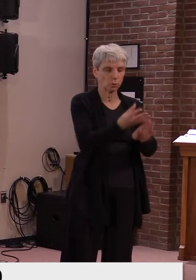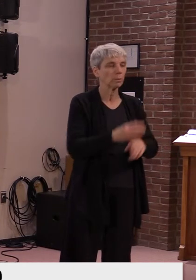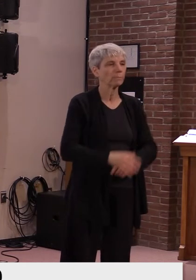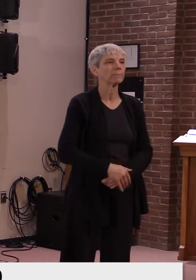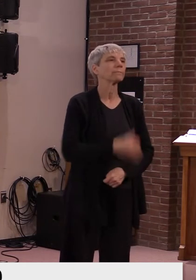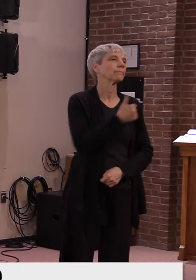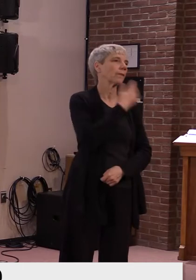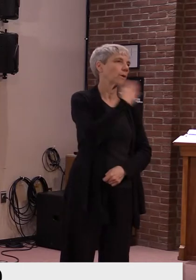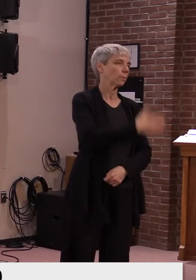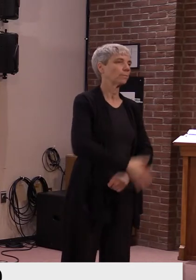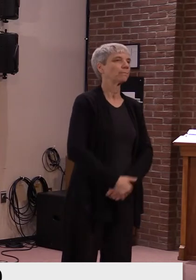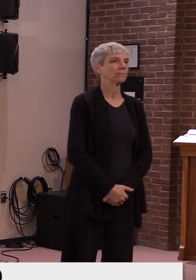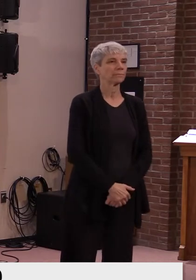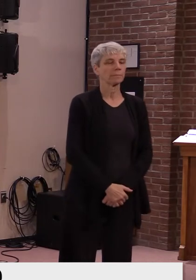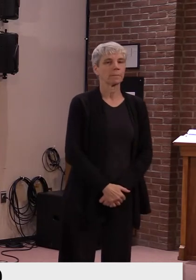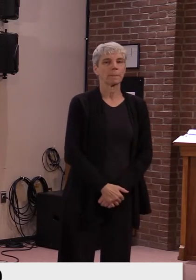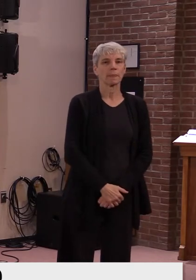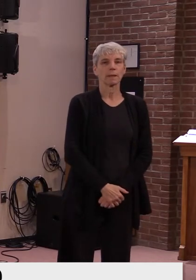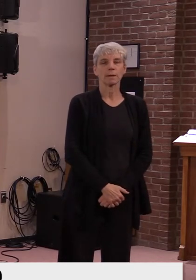Great. Thank you very much.